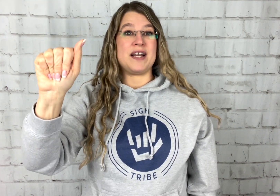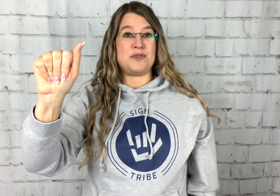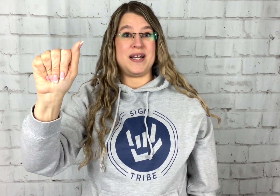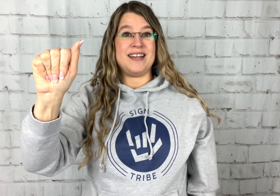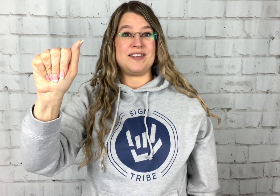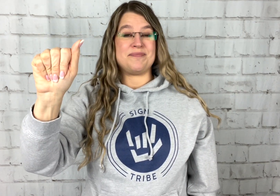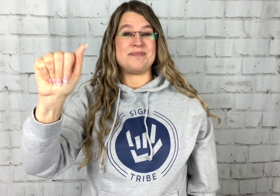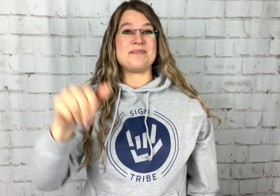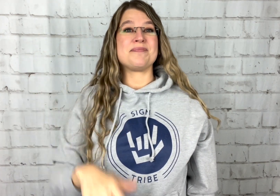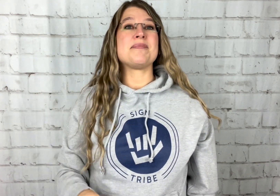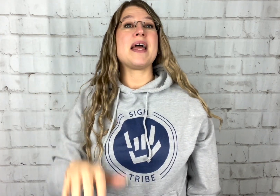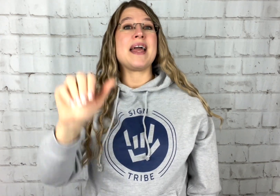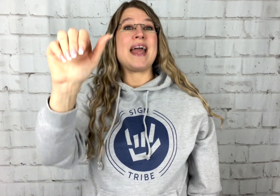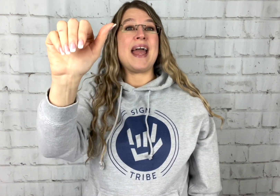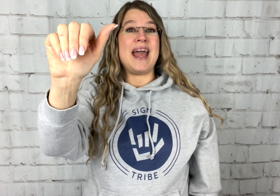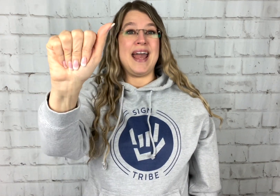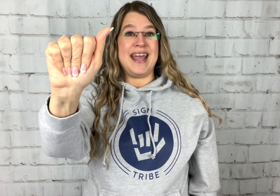way. A.